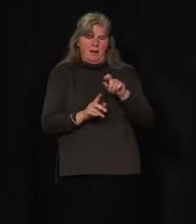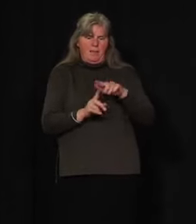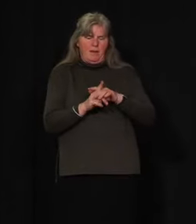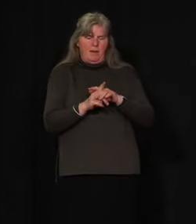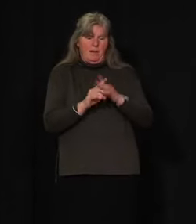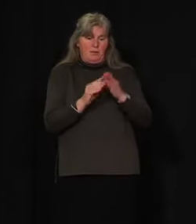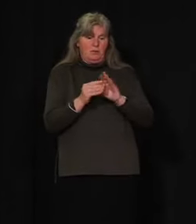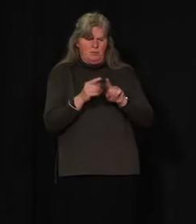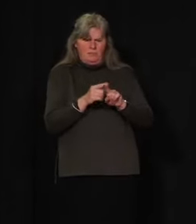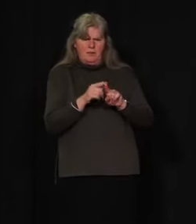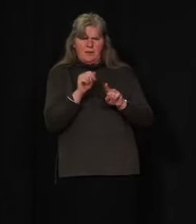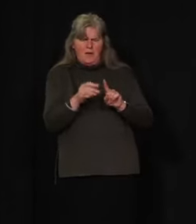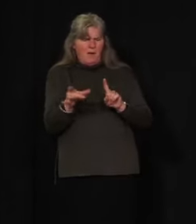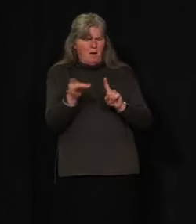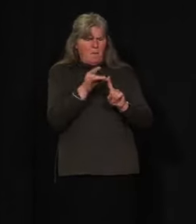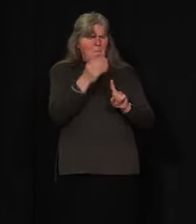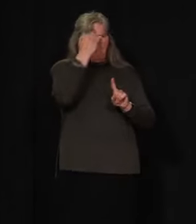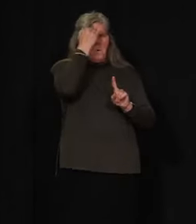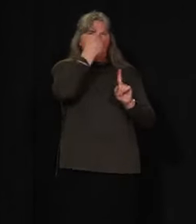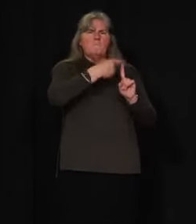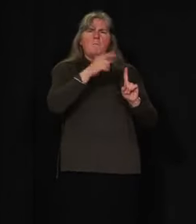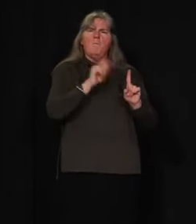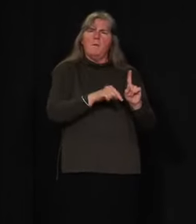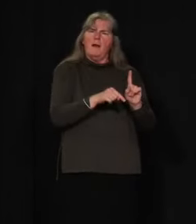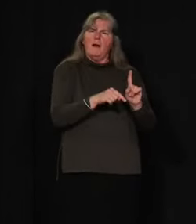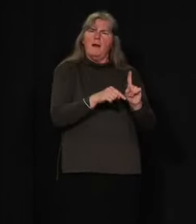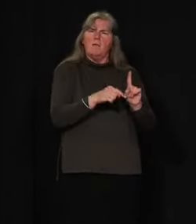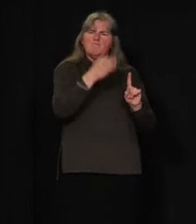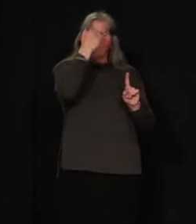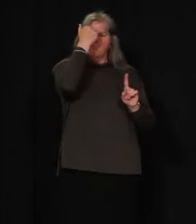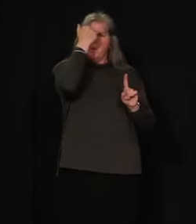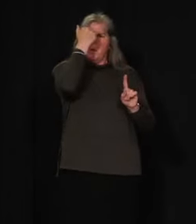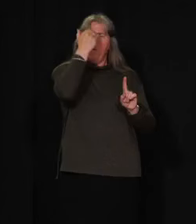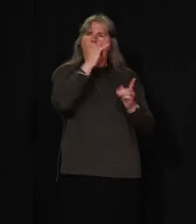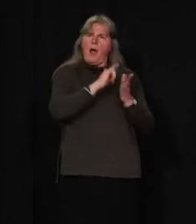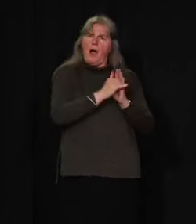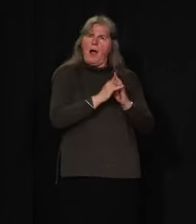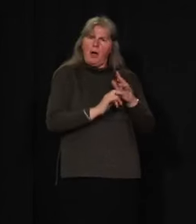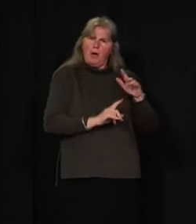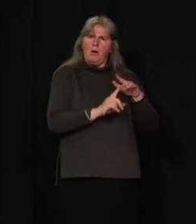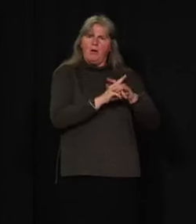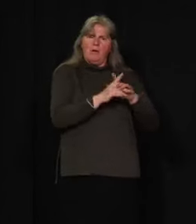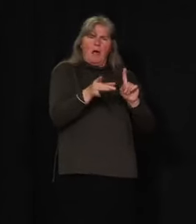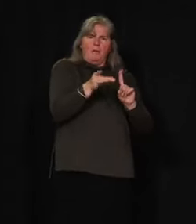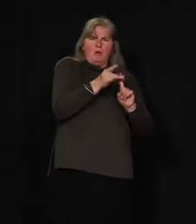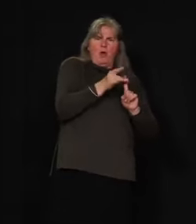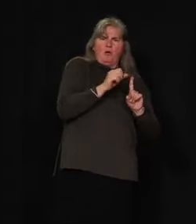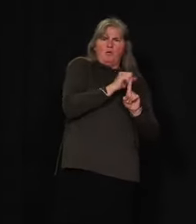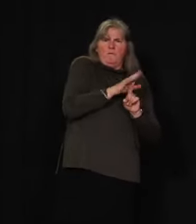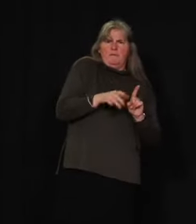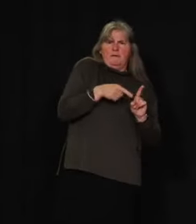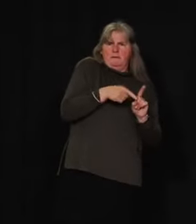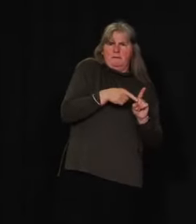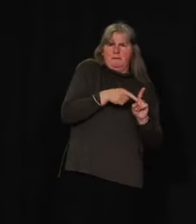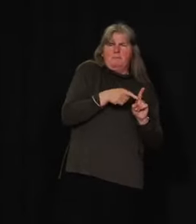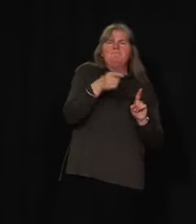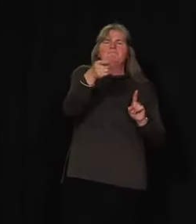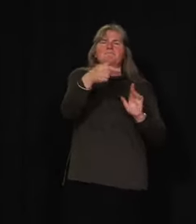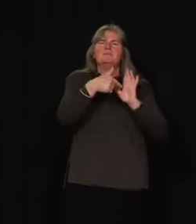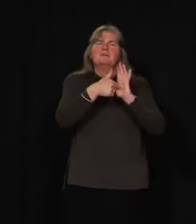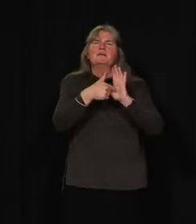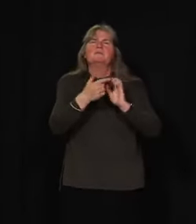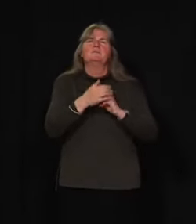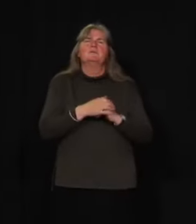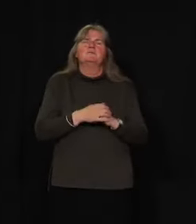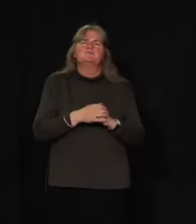an identifiable cause, an identifiable place. So for example,